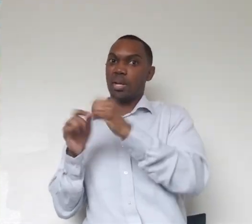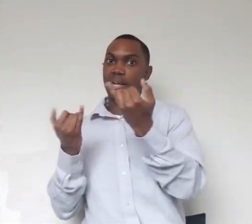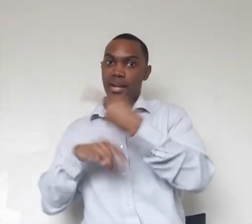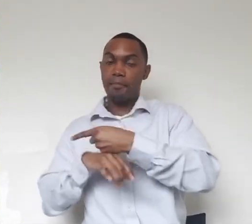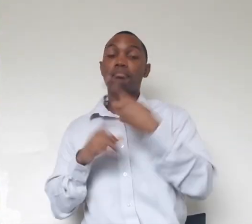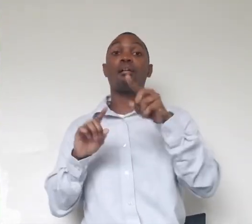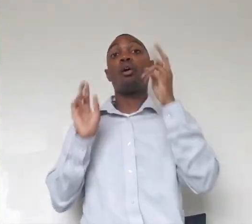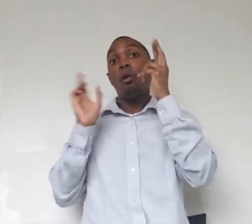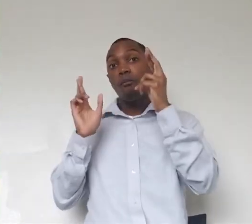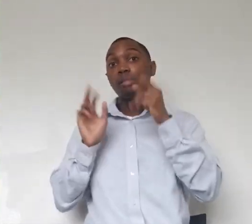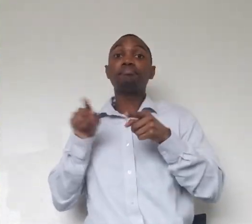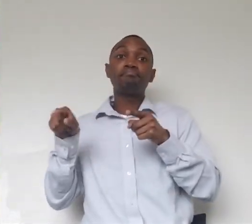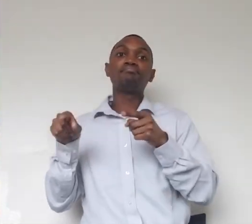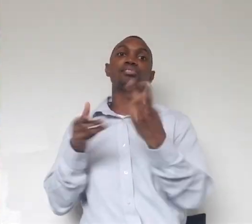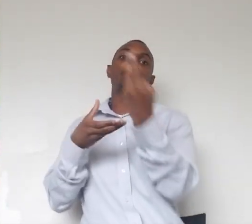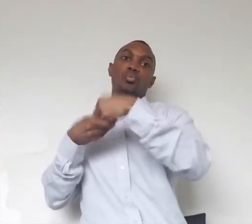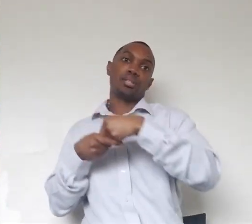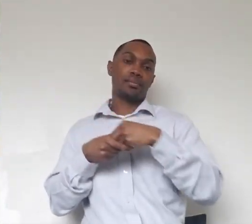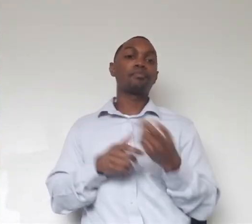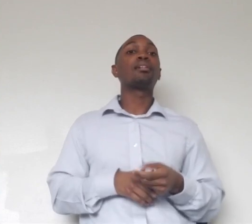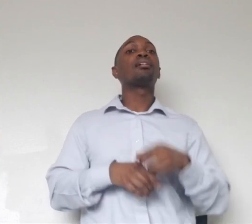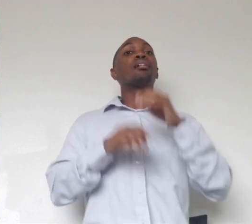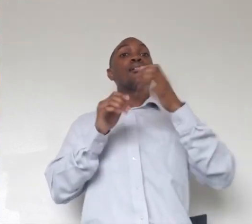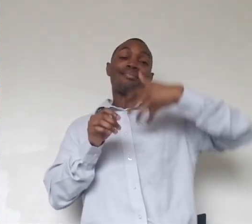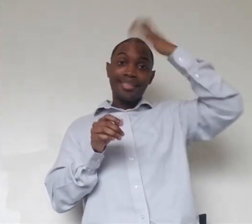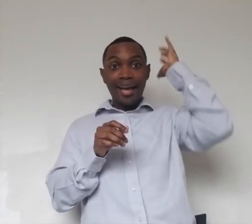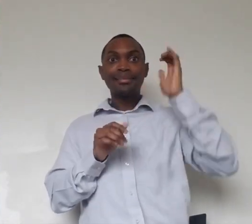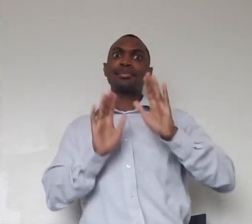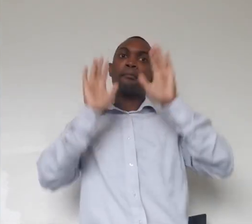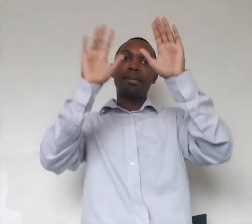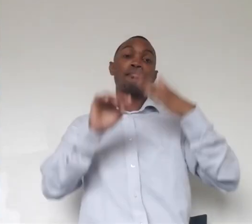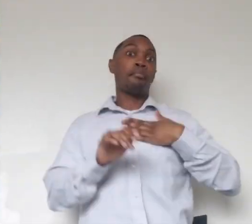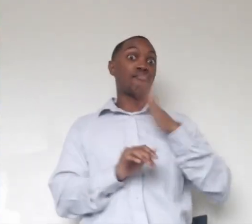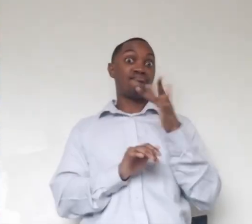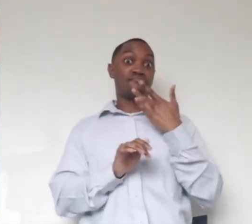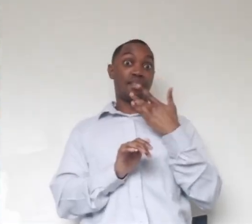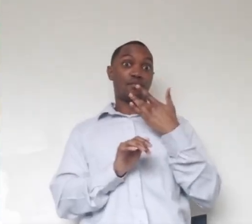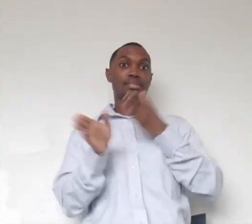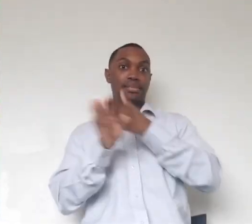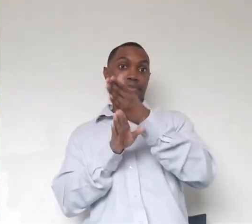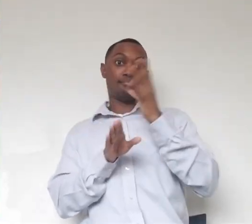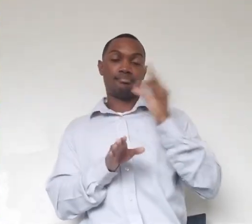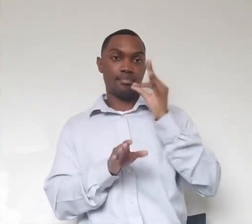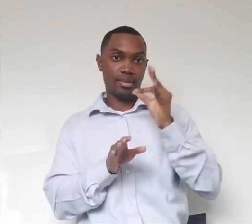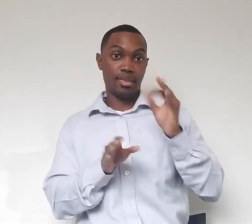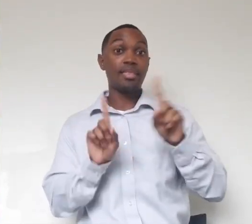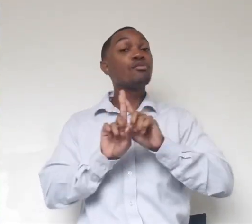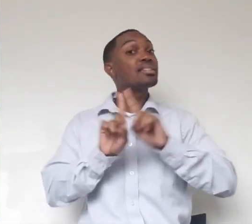Lions are pretty amazing cats. They're my favorite species of cats, and they're different from many other species of cats out there